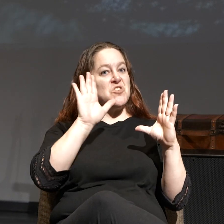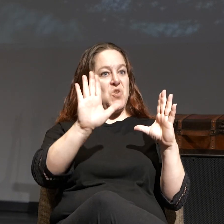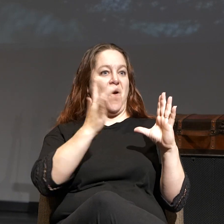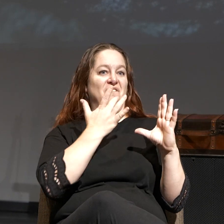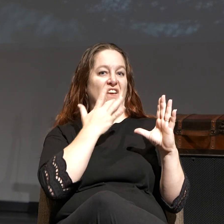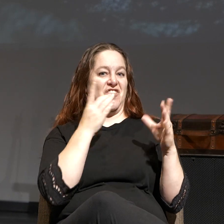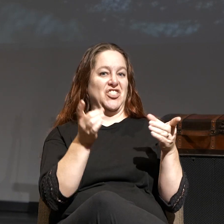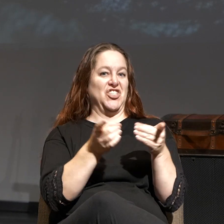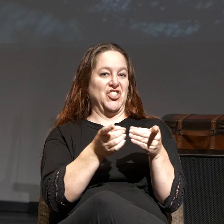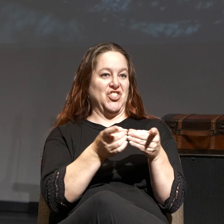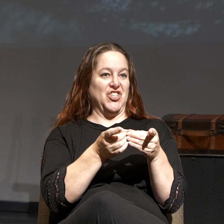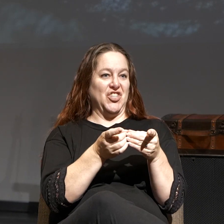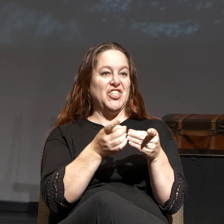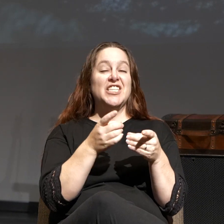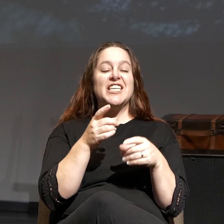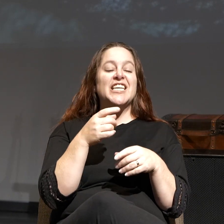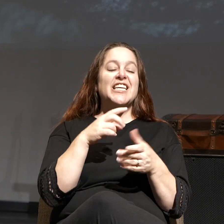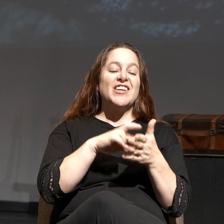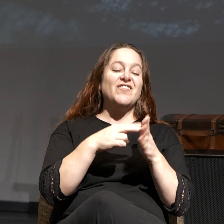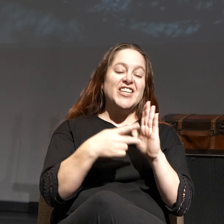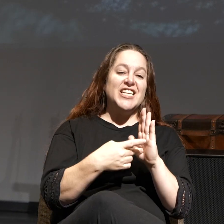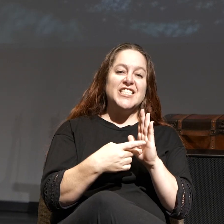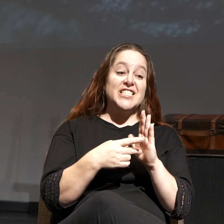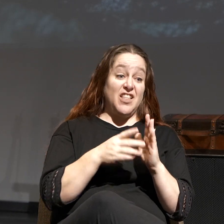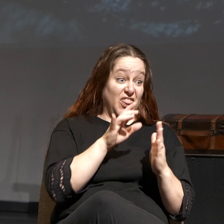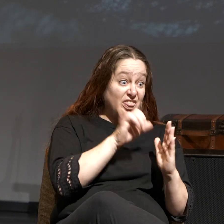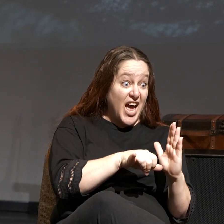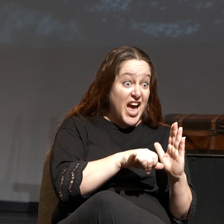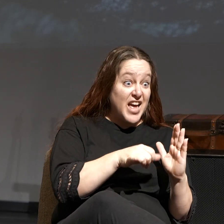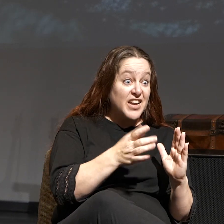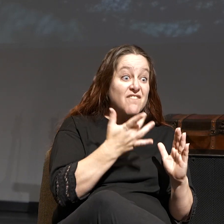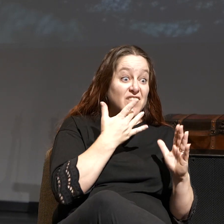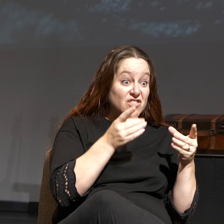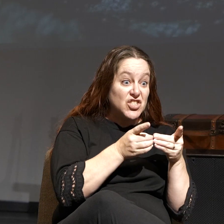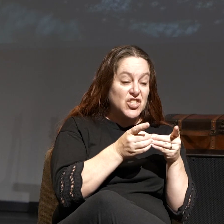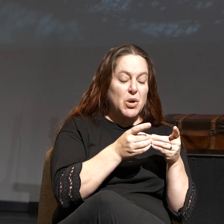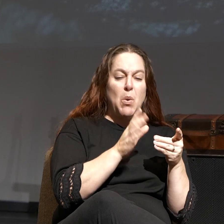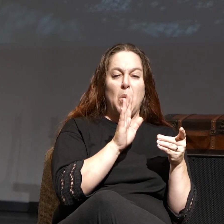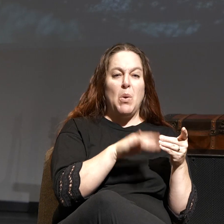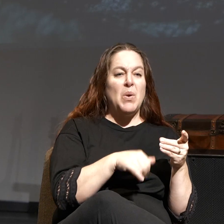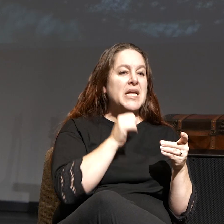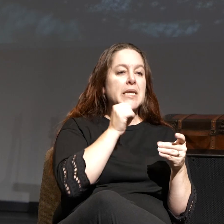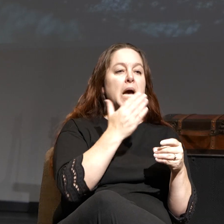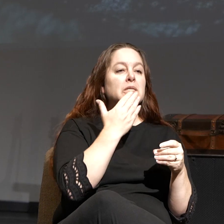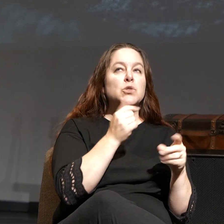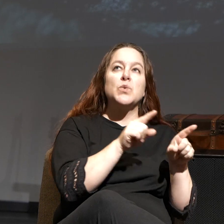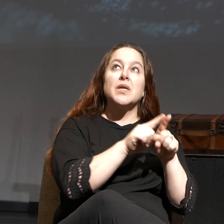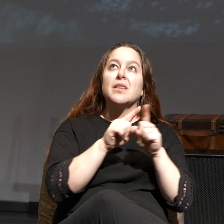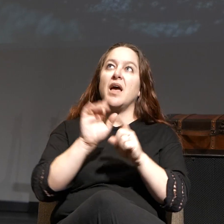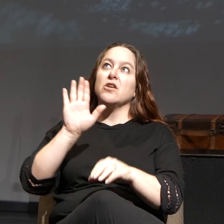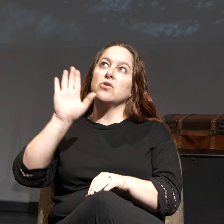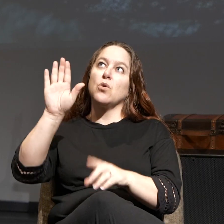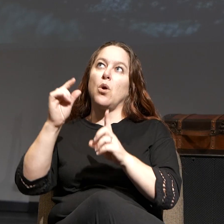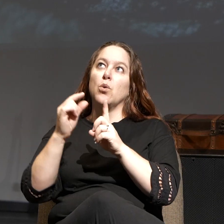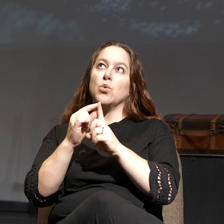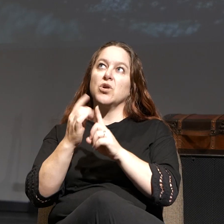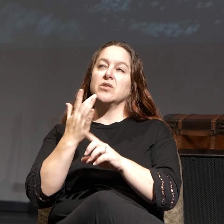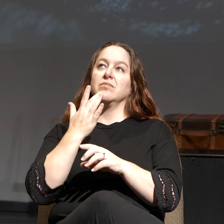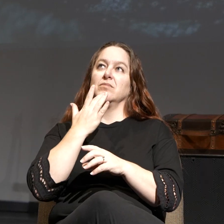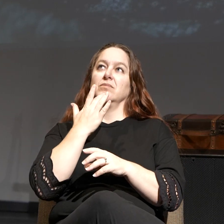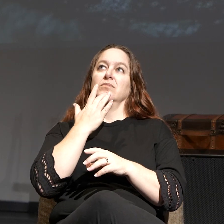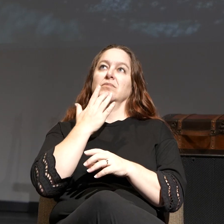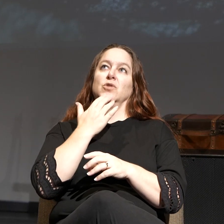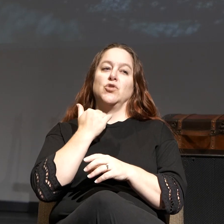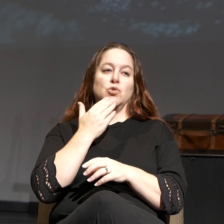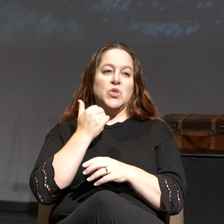favorite dessert, and he's just saying, hey, that doesn't even come close to tasting your Word, interacting with you, God, knowing you.